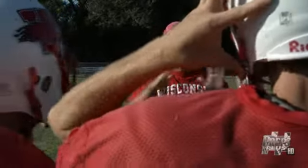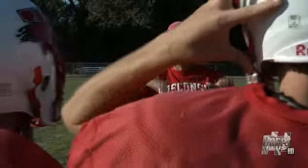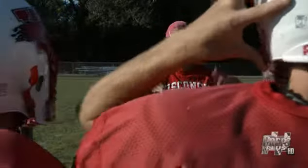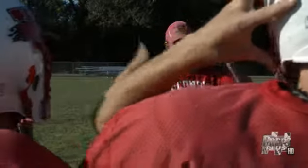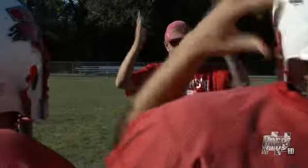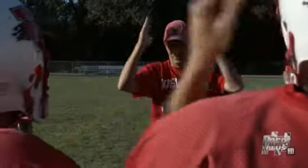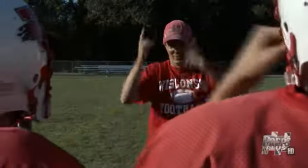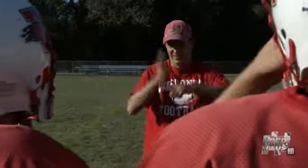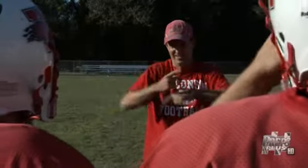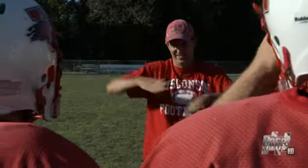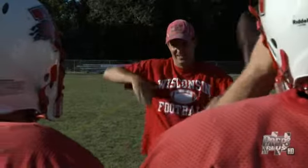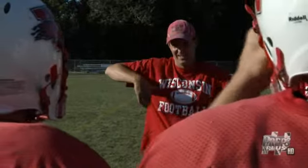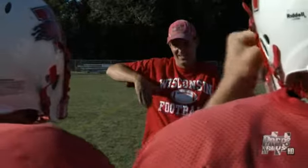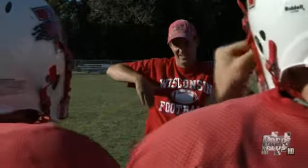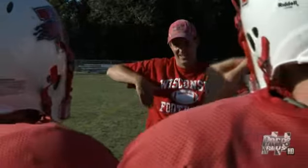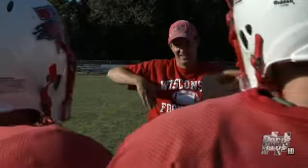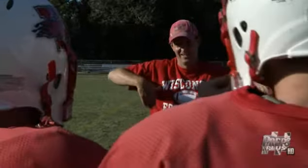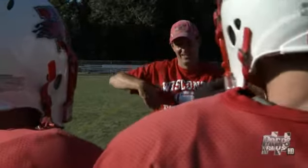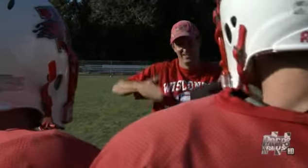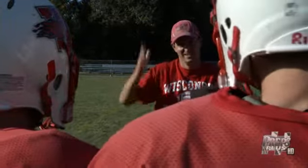and these are their Firebirds.